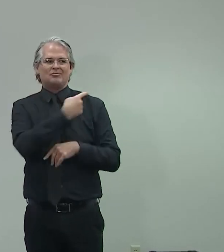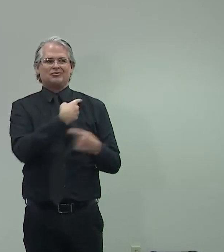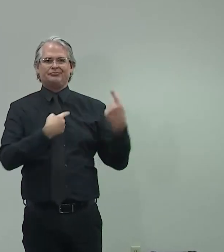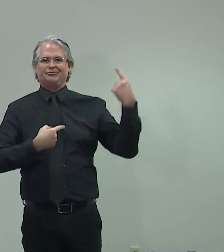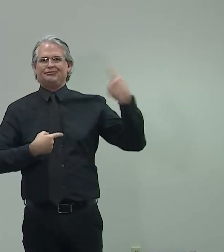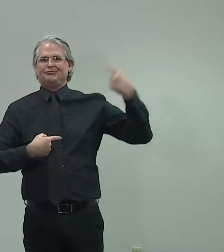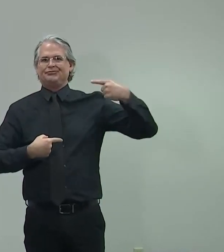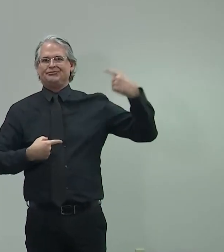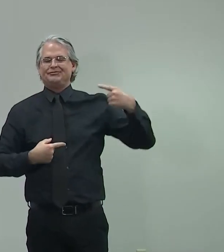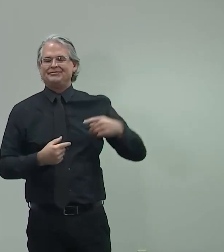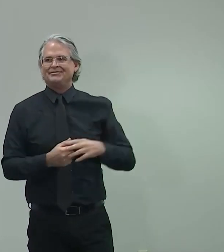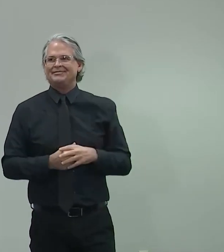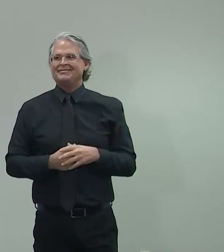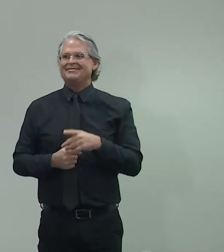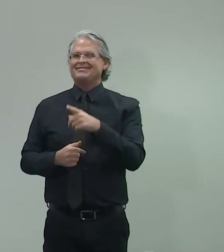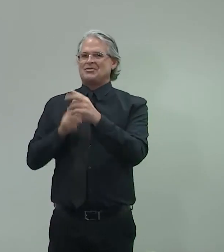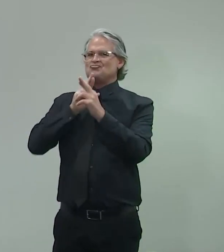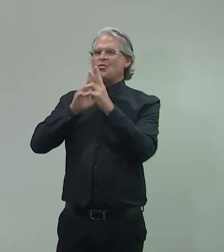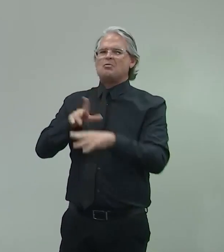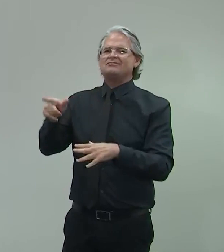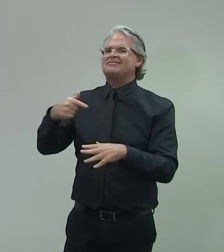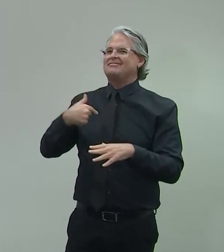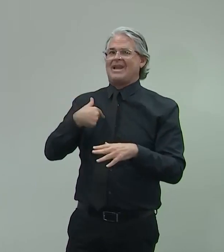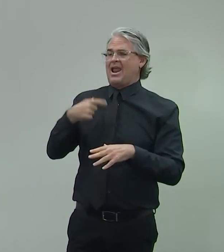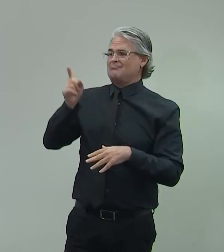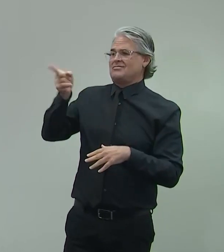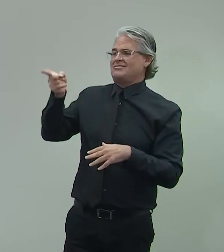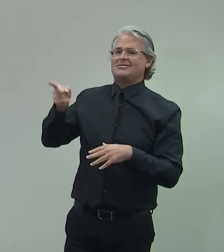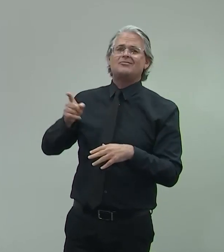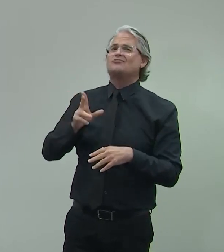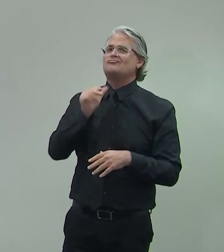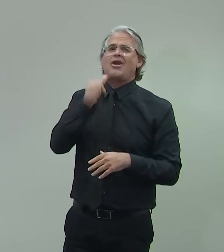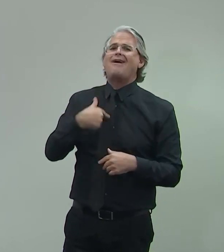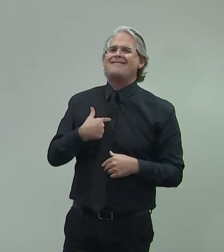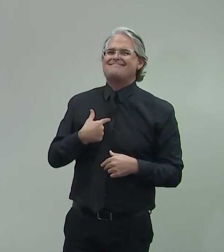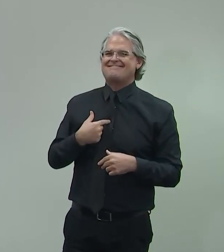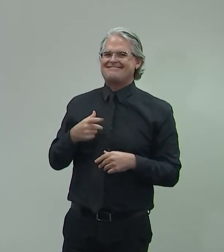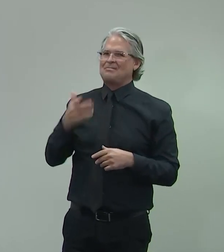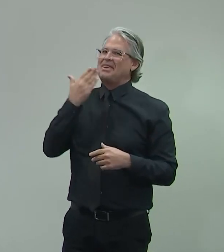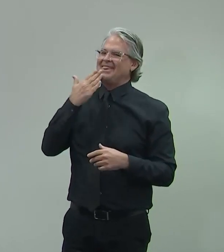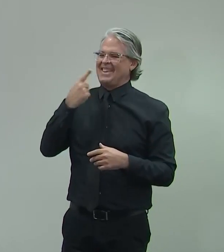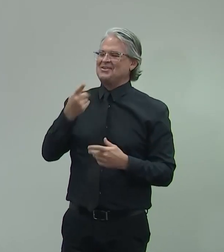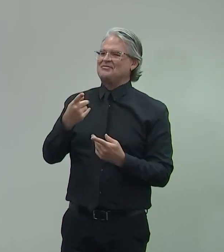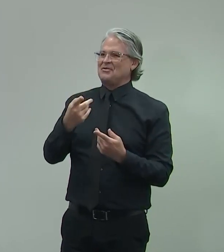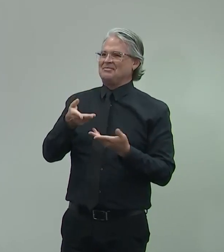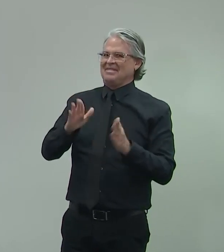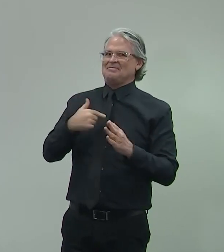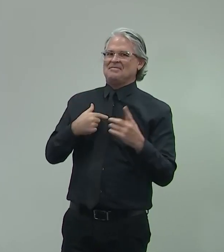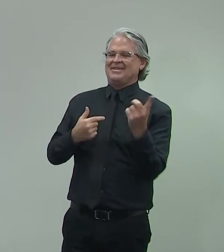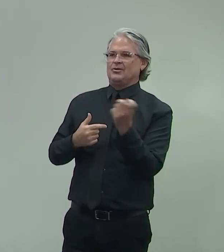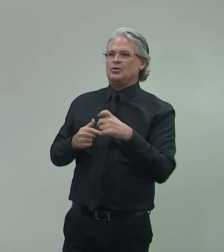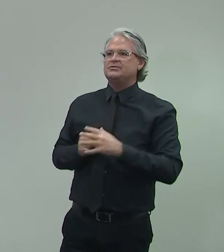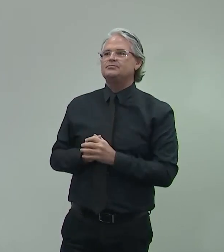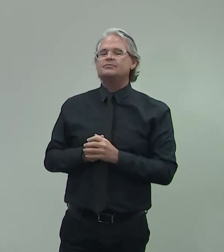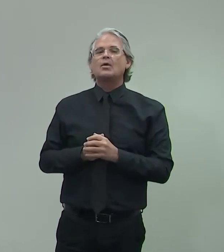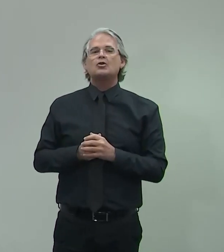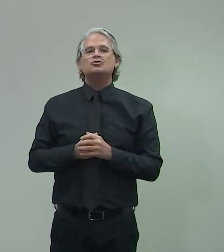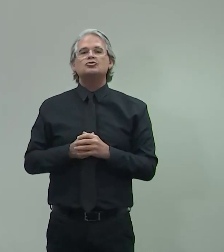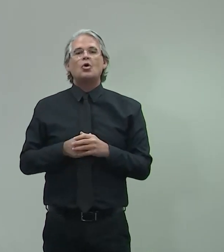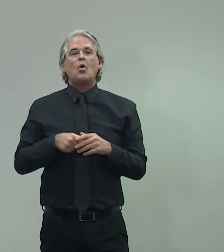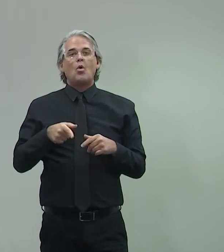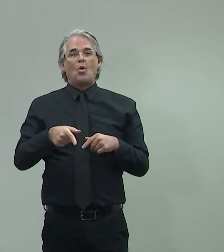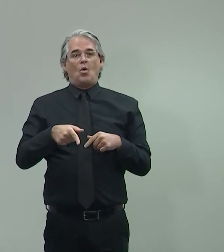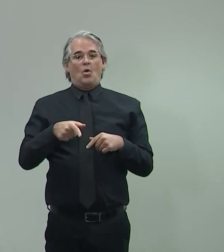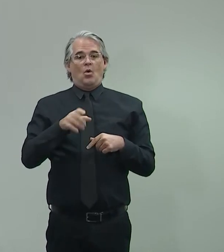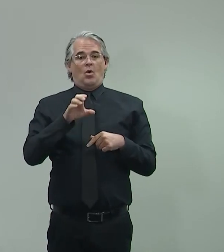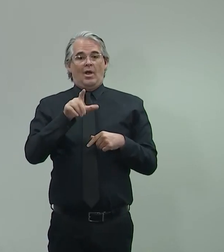Oh, well, you won't be in trouble with me, so I really appreciate it. So the county was pressing today to open playgrounds, youth